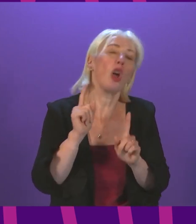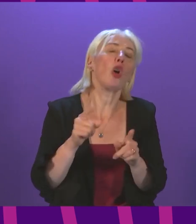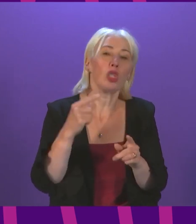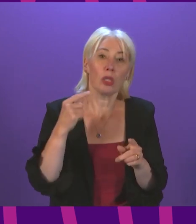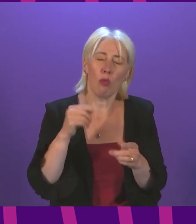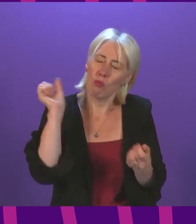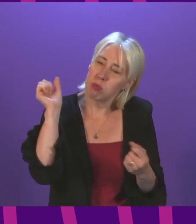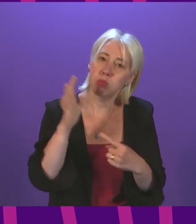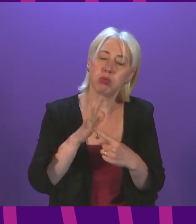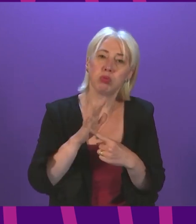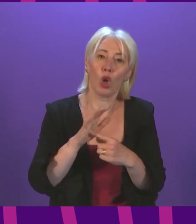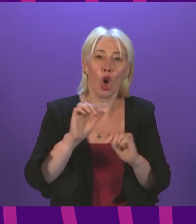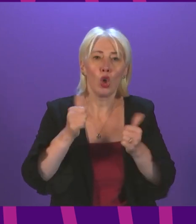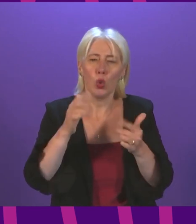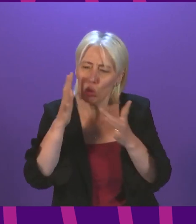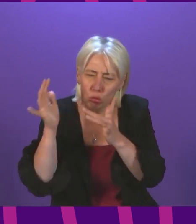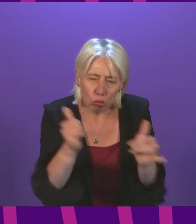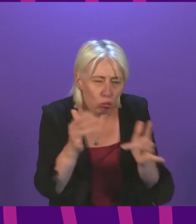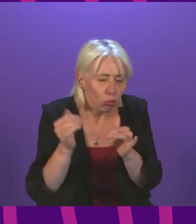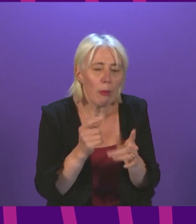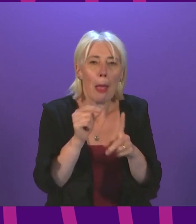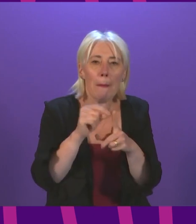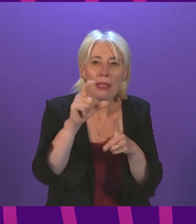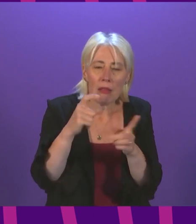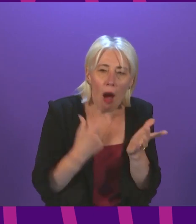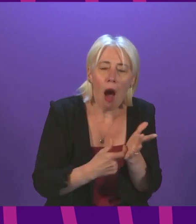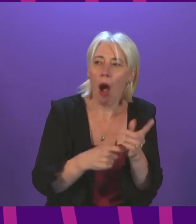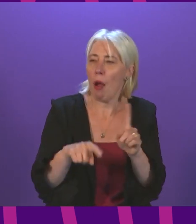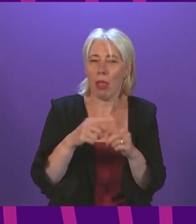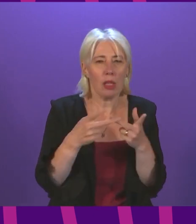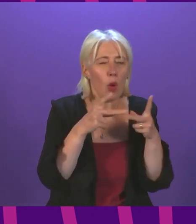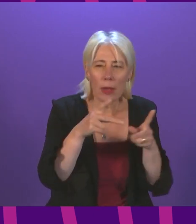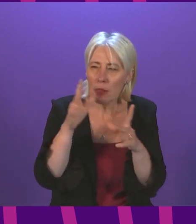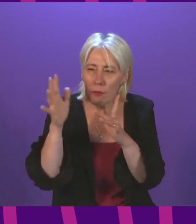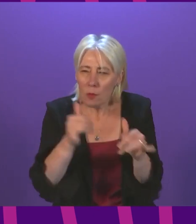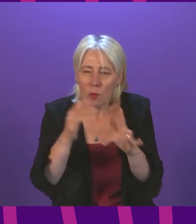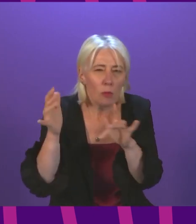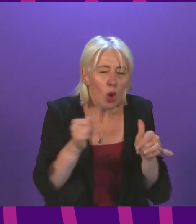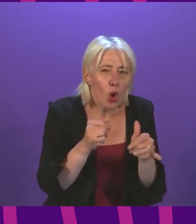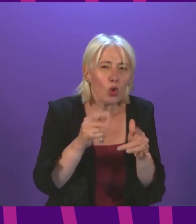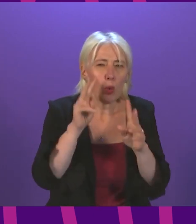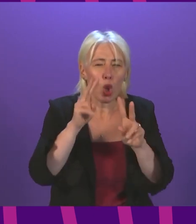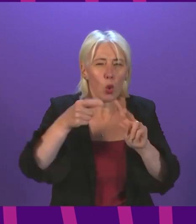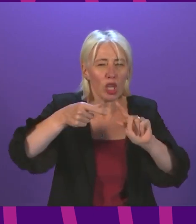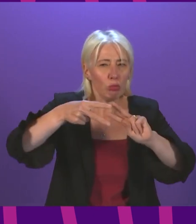continue to have good surveillance through pcr so that we can also do genomic sequencing and we are very